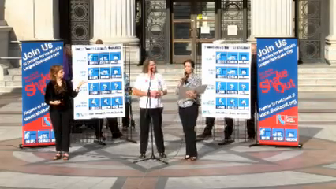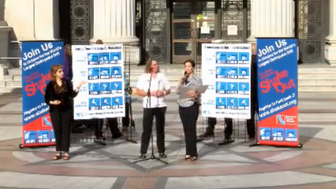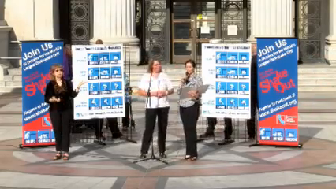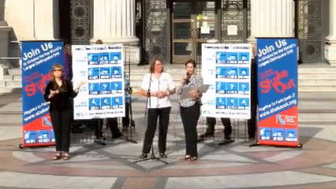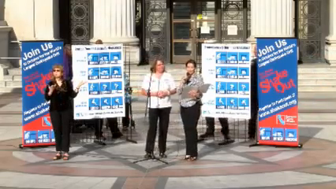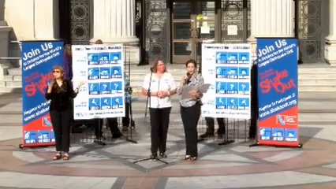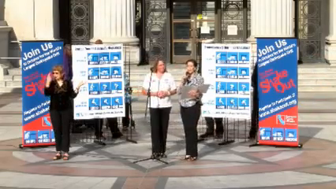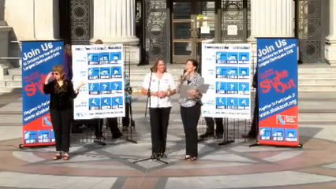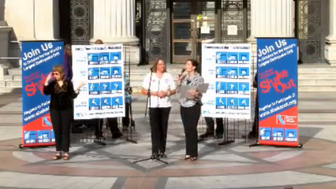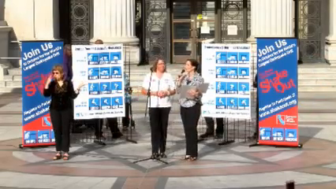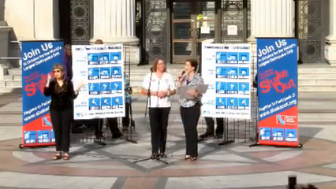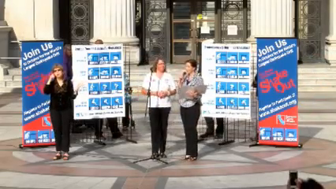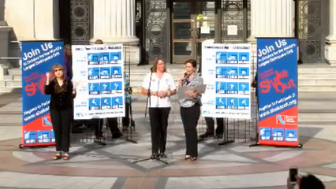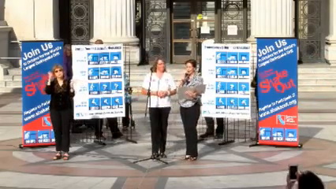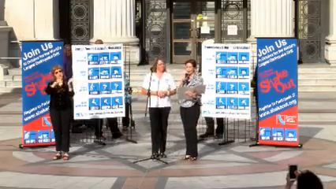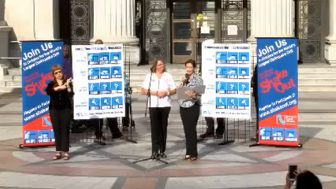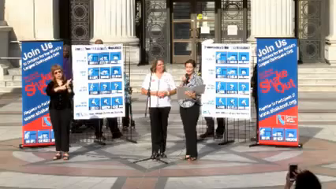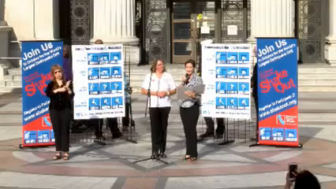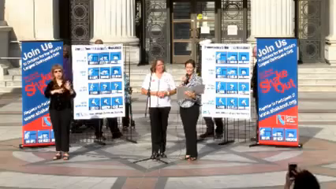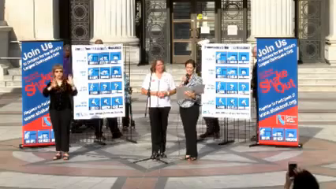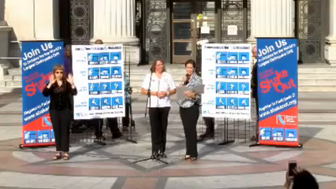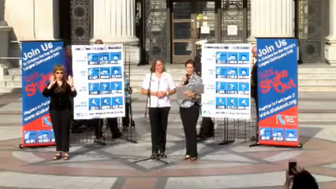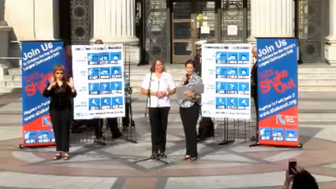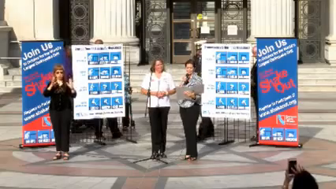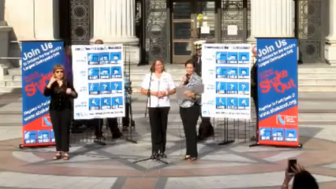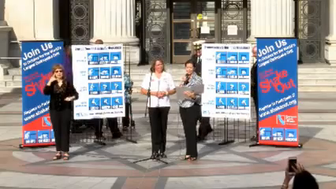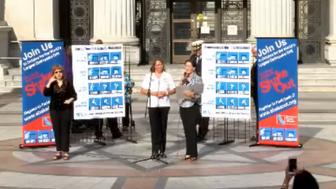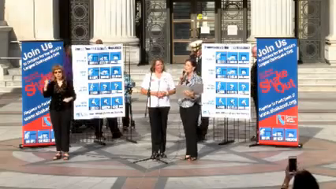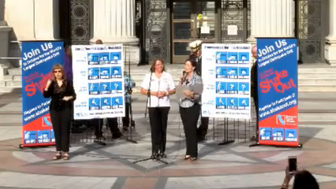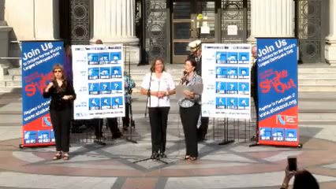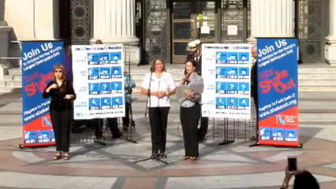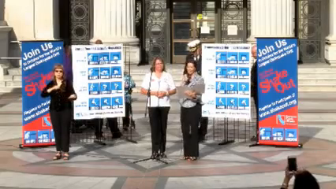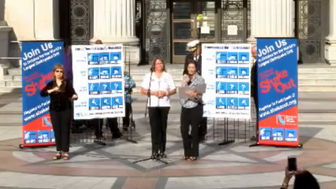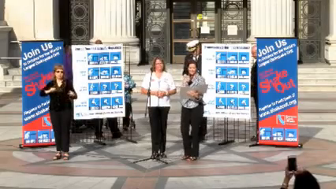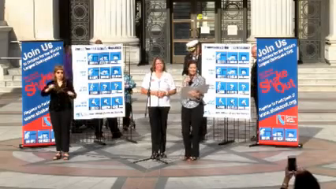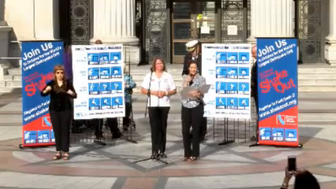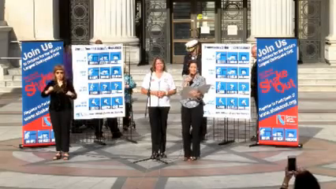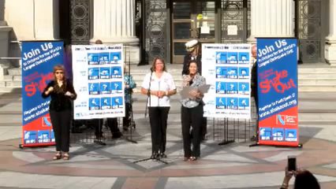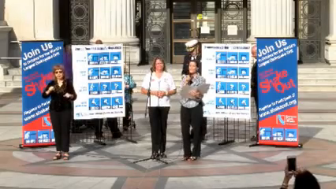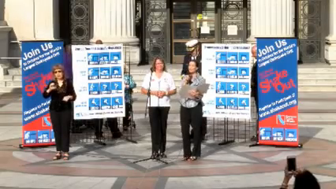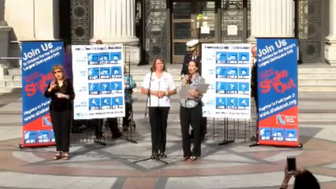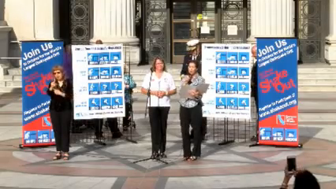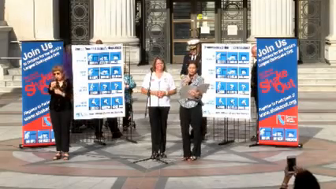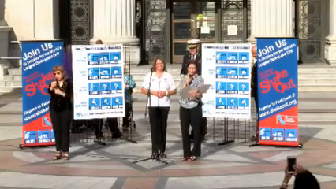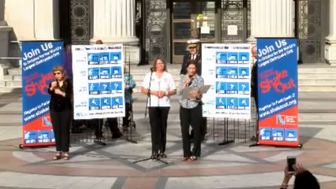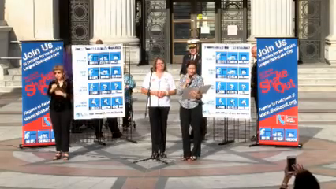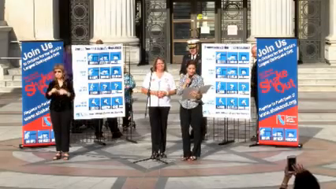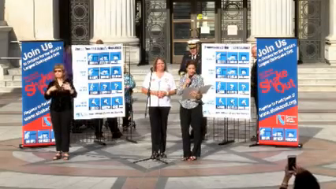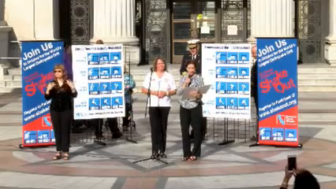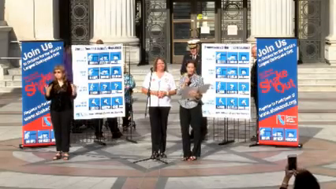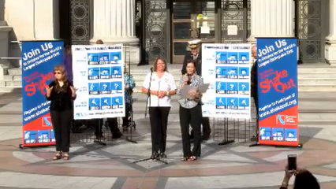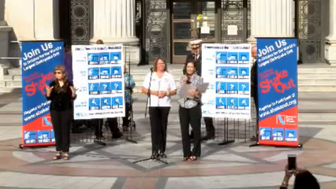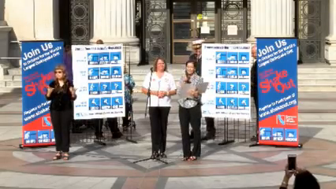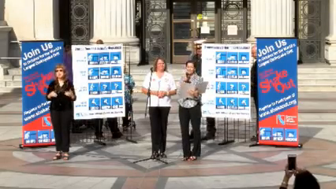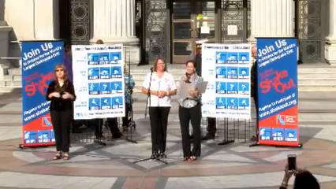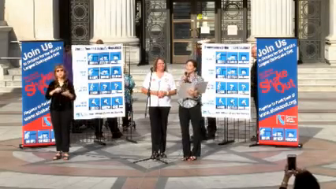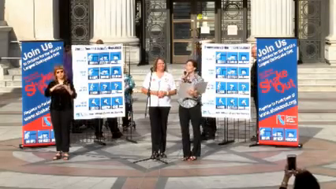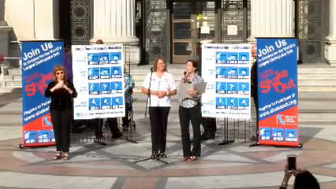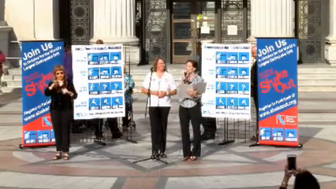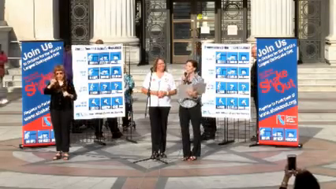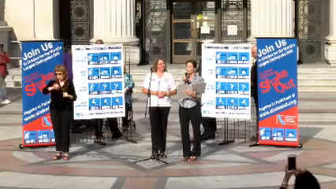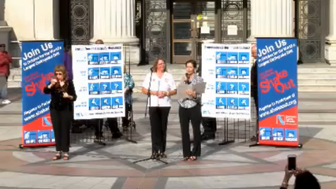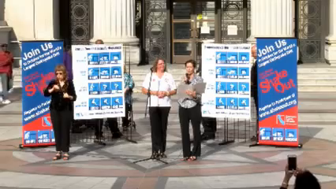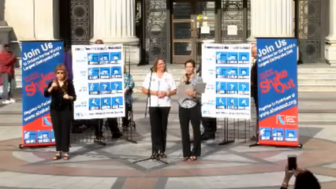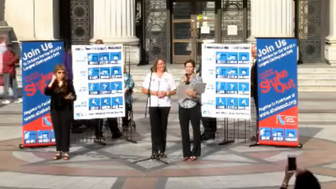recognition of the great California shakeout whereas the city of Oakland California recognizes